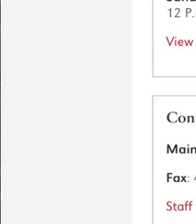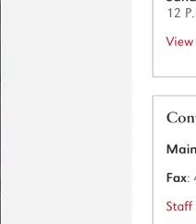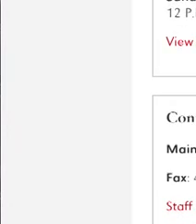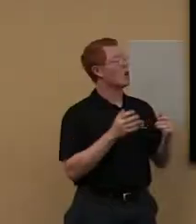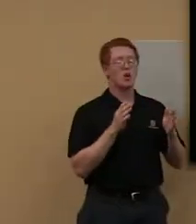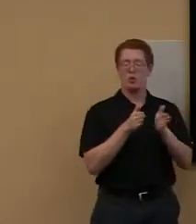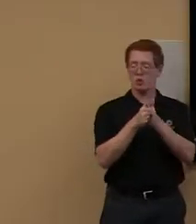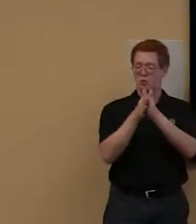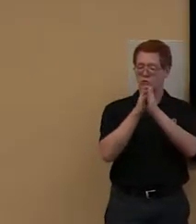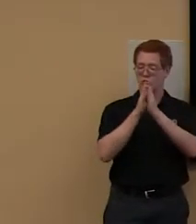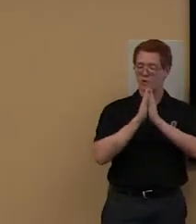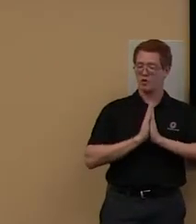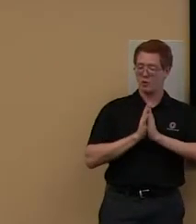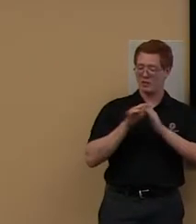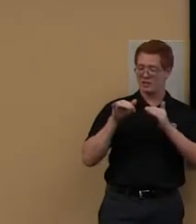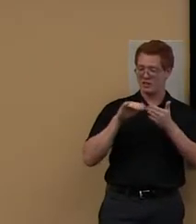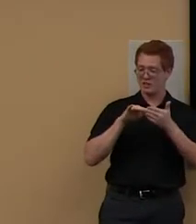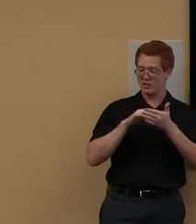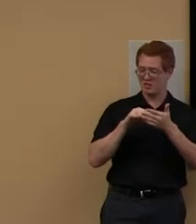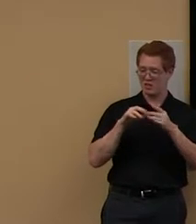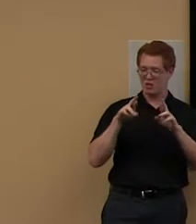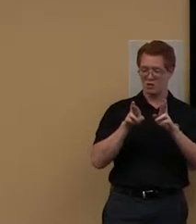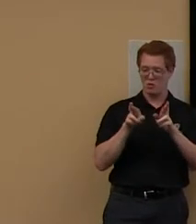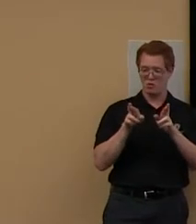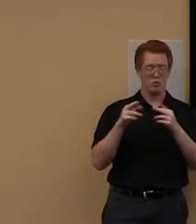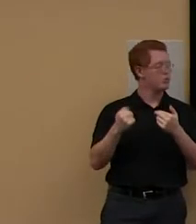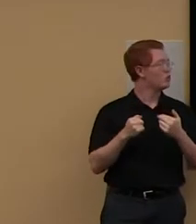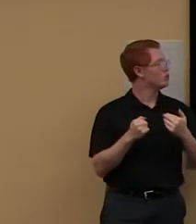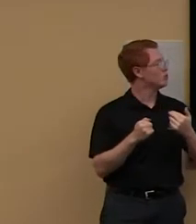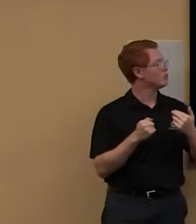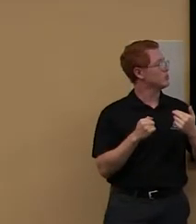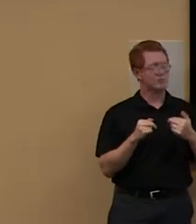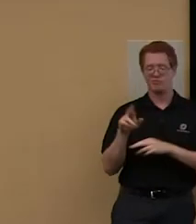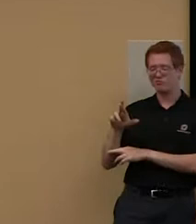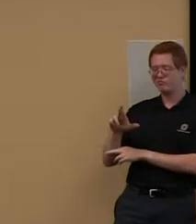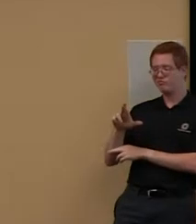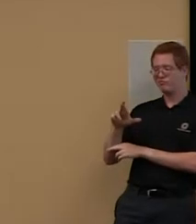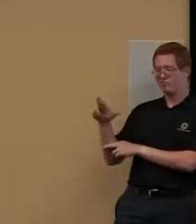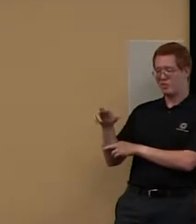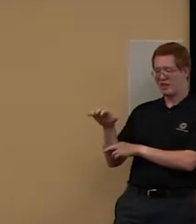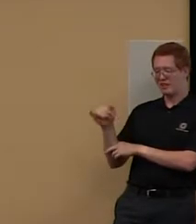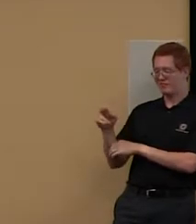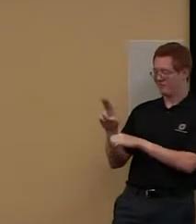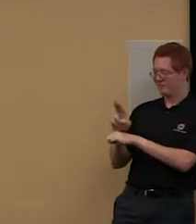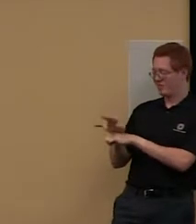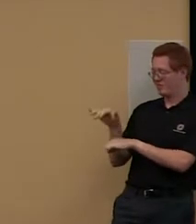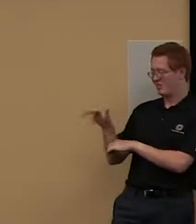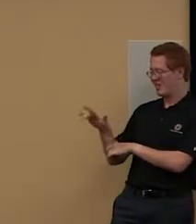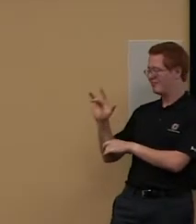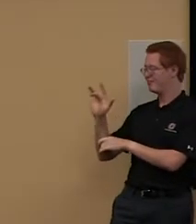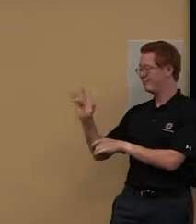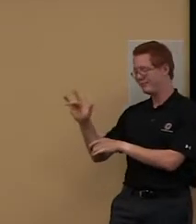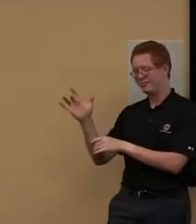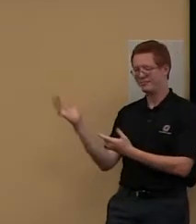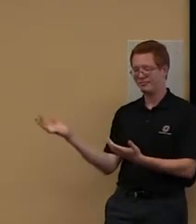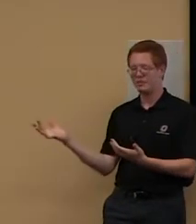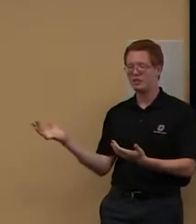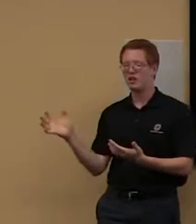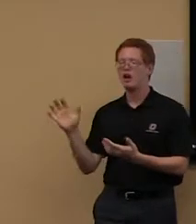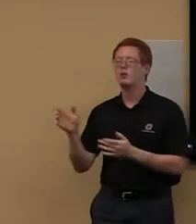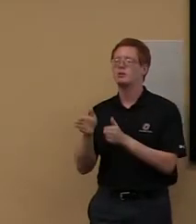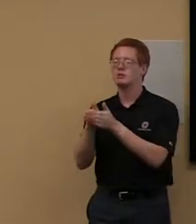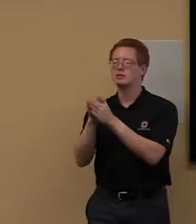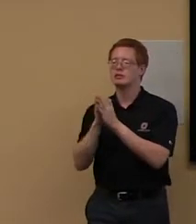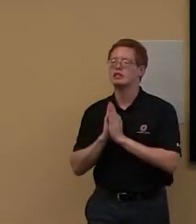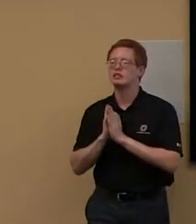study room, it's pretty easy. All you do is just reserve online here. And it's going to ask you to select